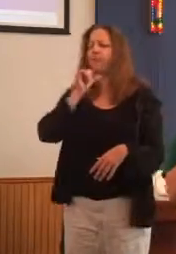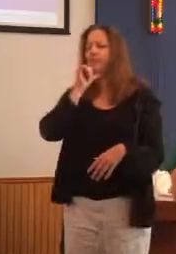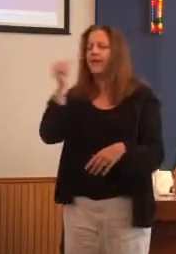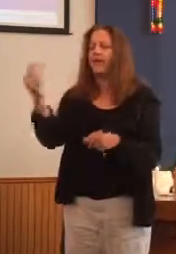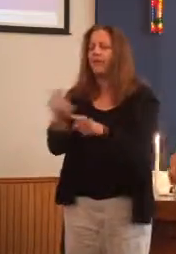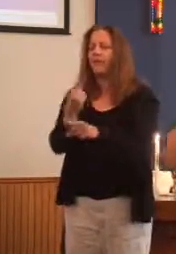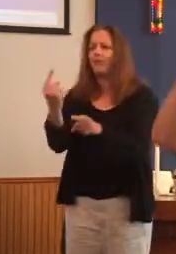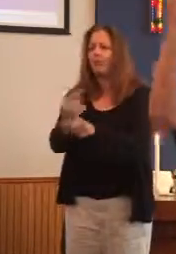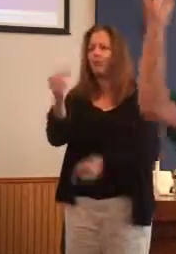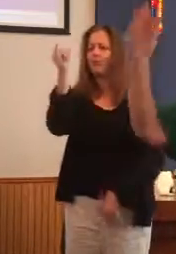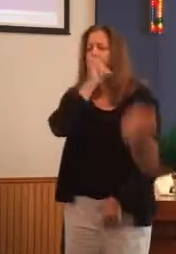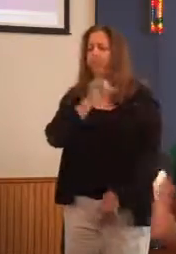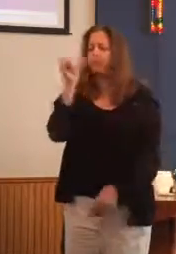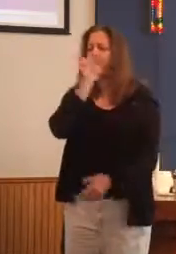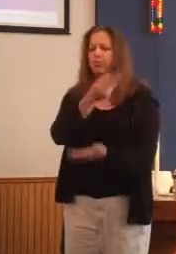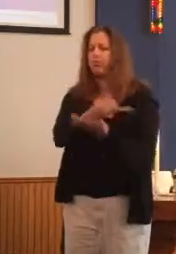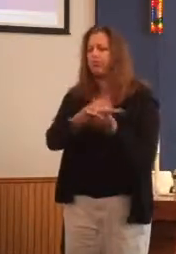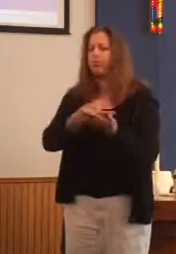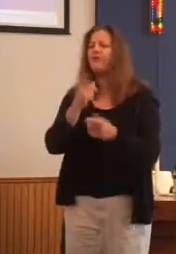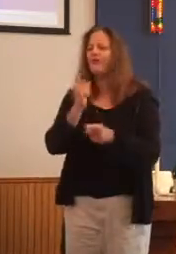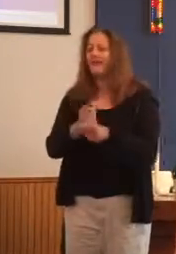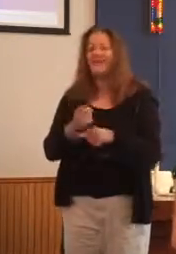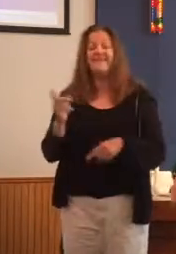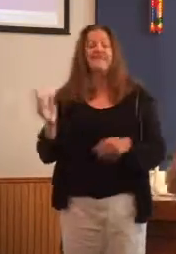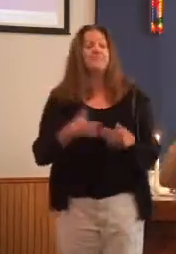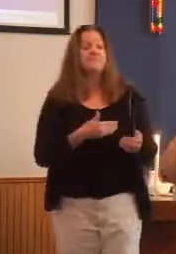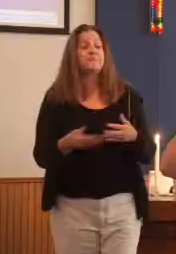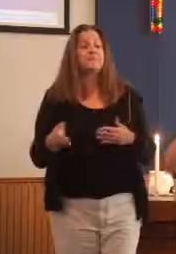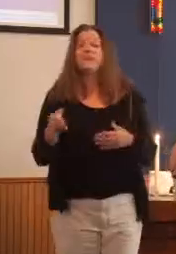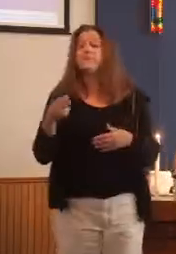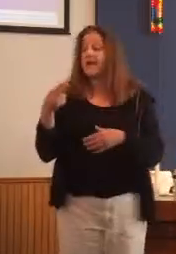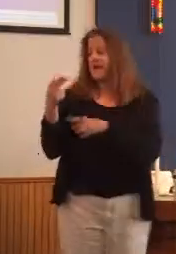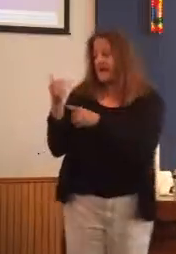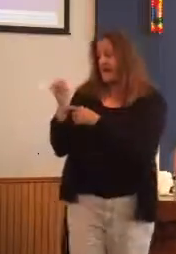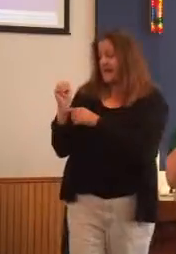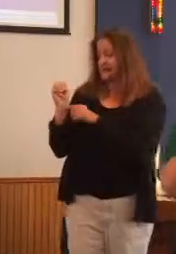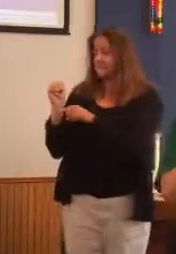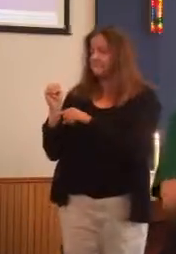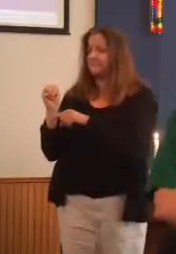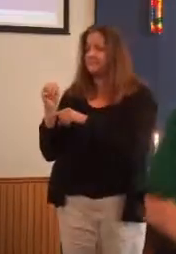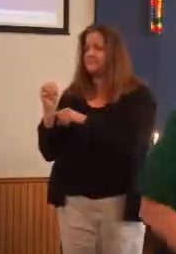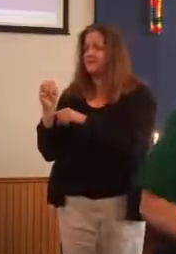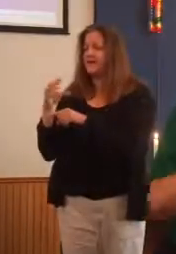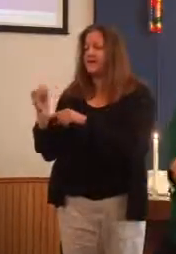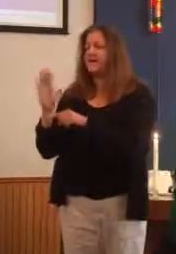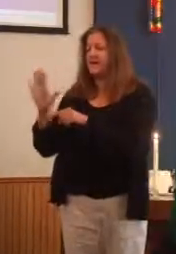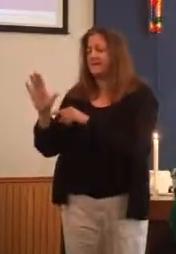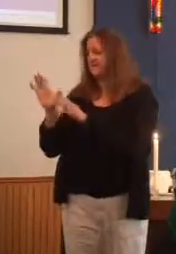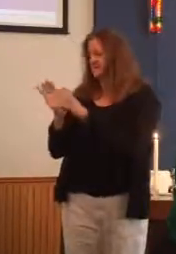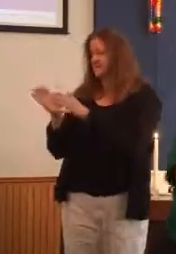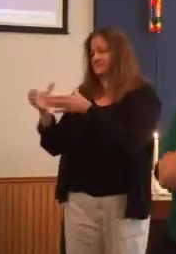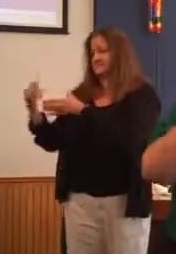In any case, in any case, Ham and his heirs through all